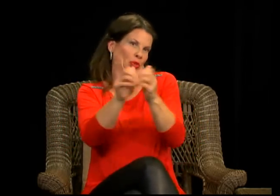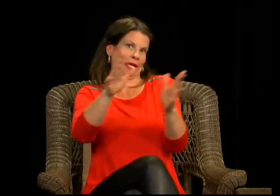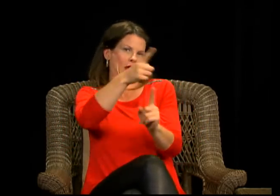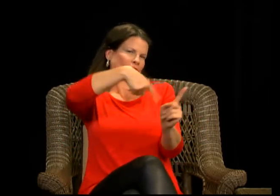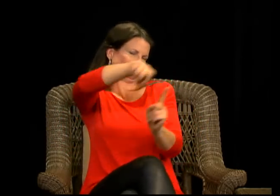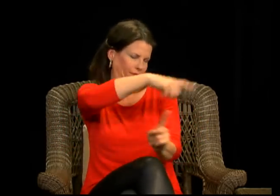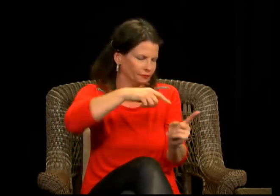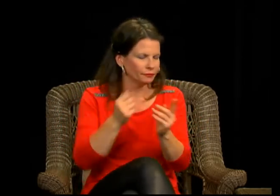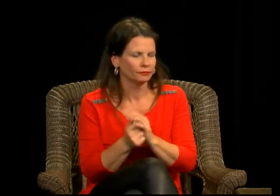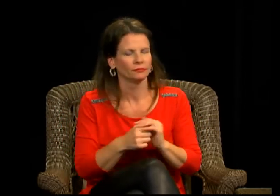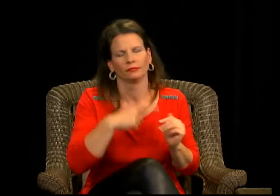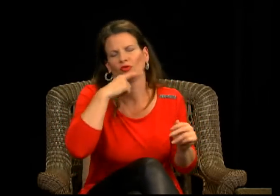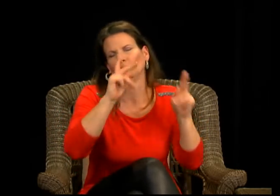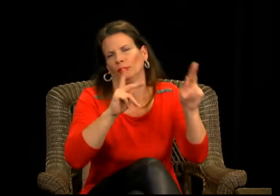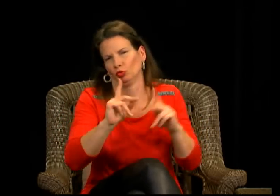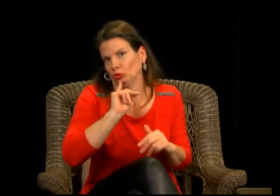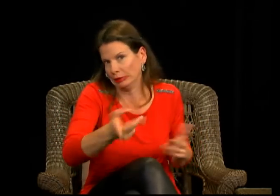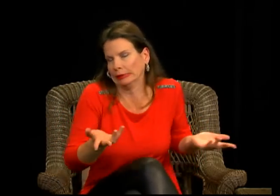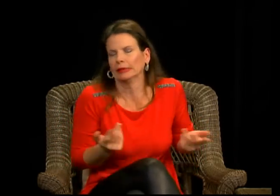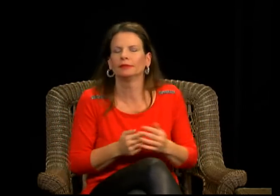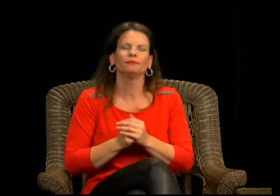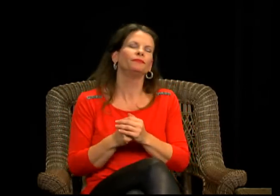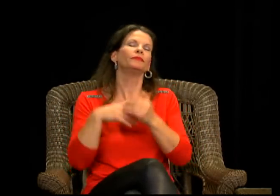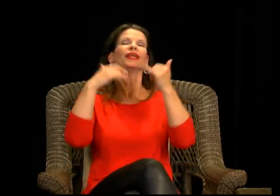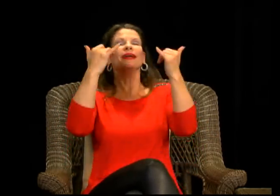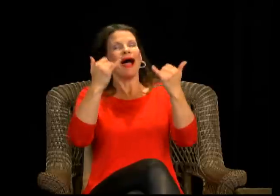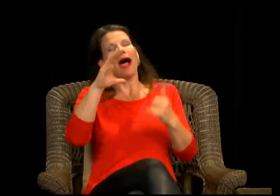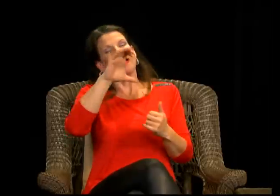So please don't, don't say that way. I would, I would say to them.